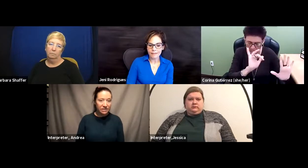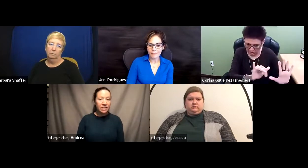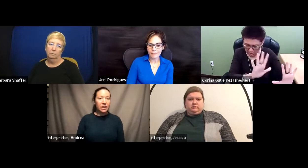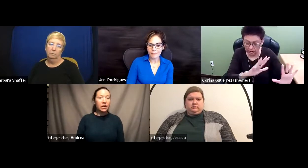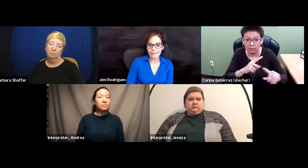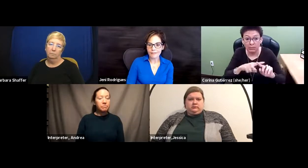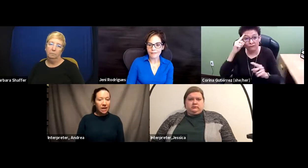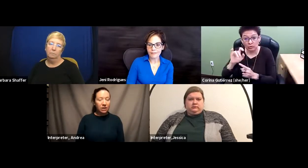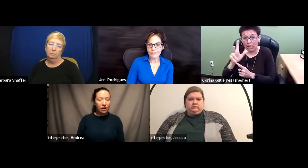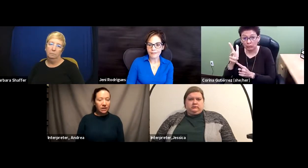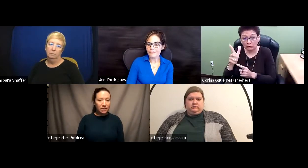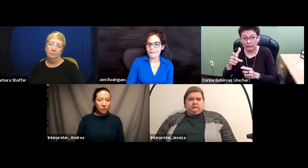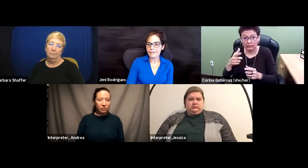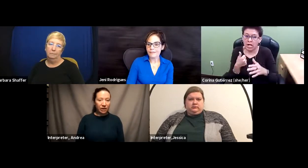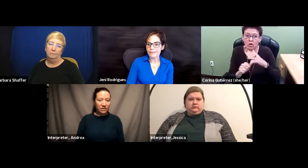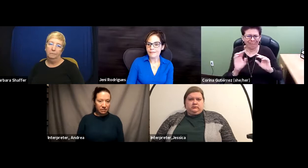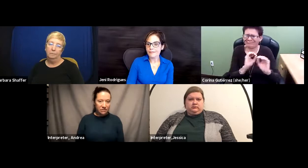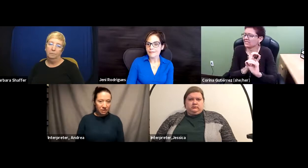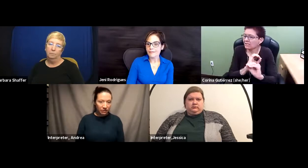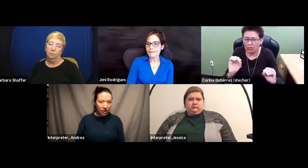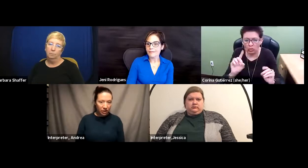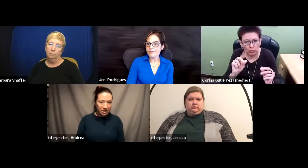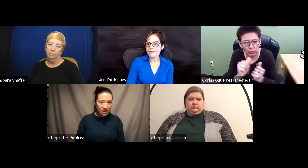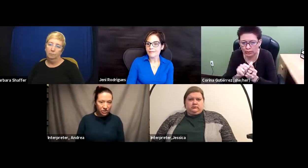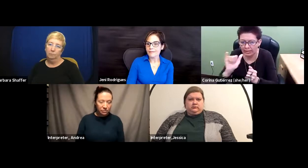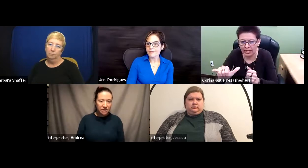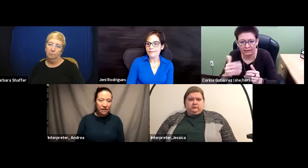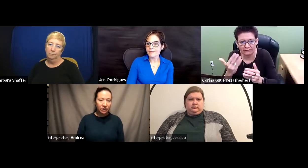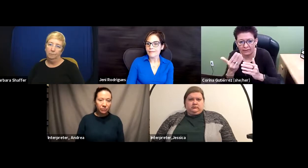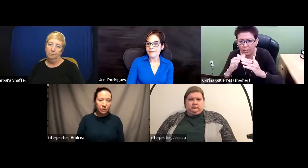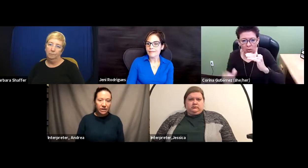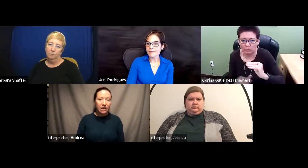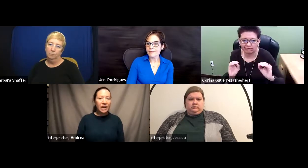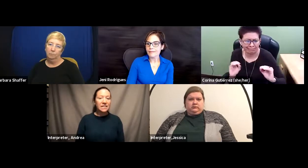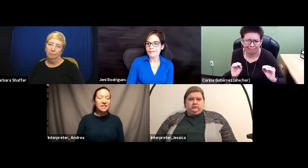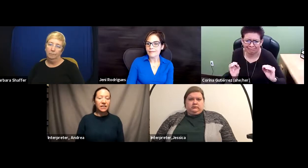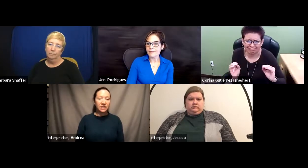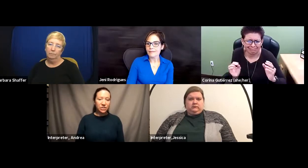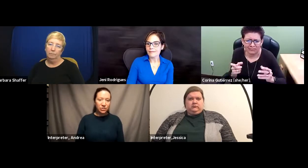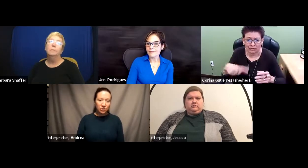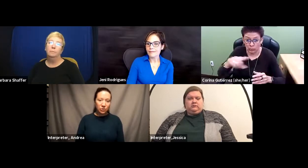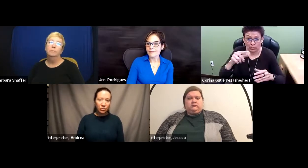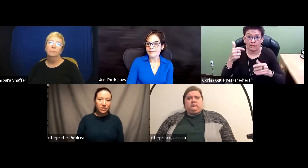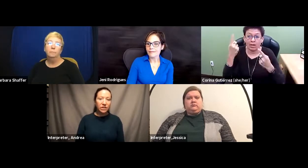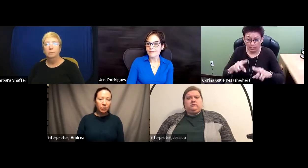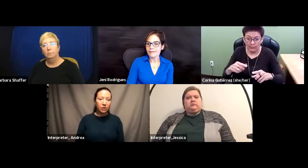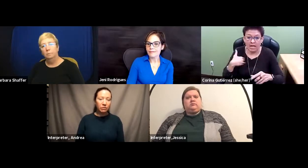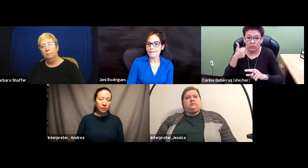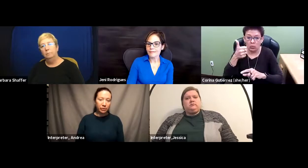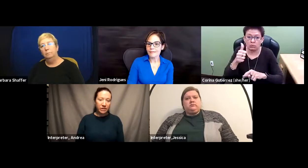may not need to provide the same type of accommodations. But Title III has nothing to do with the number of employees